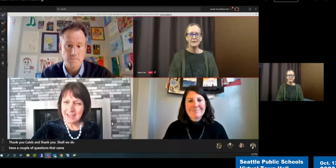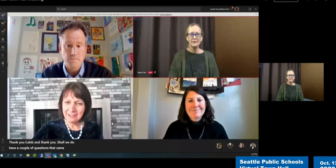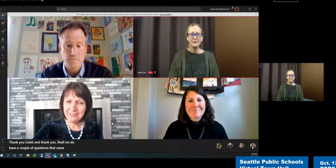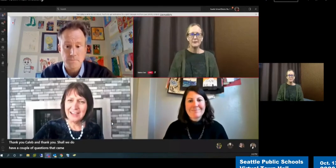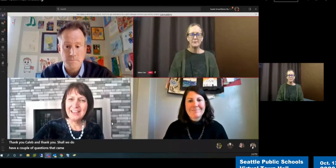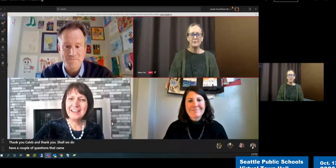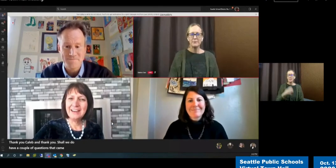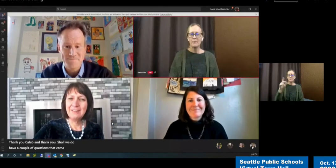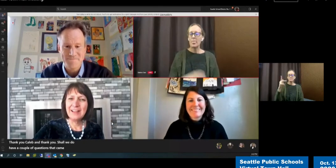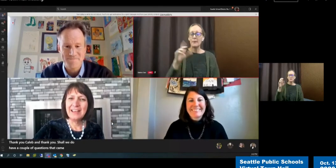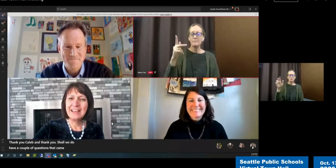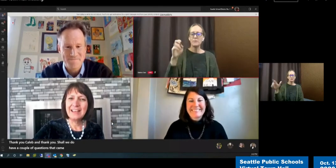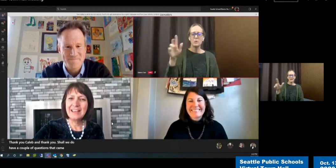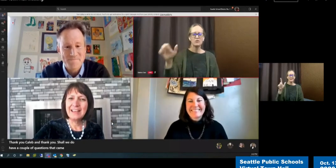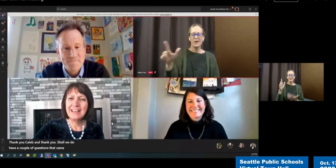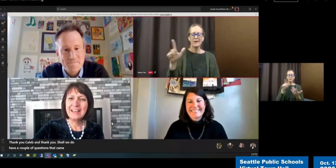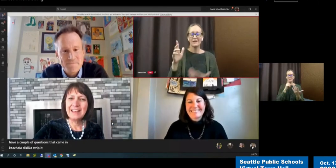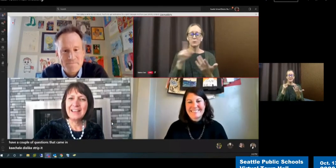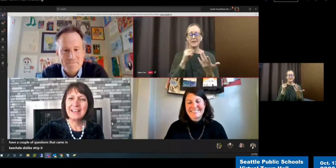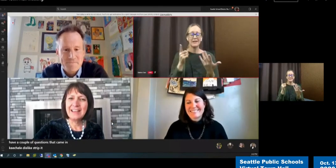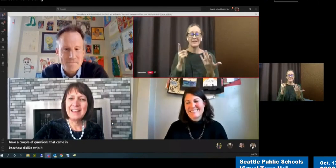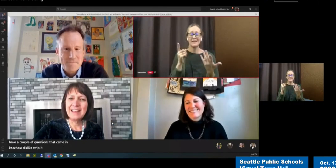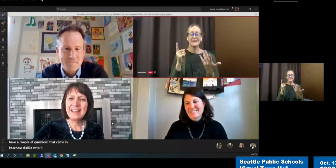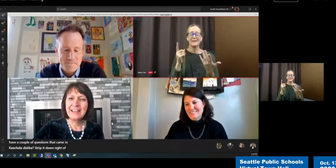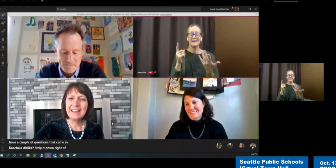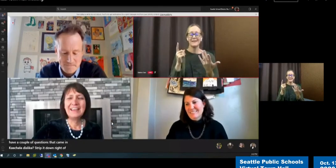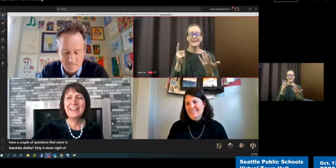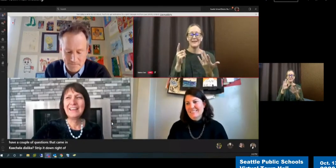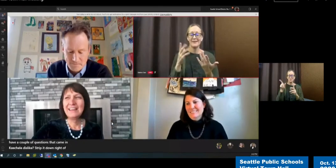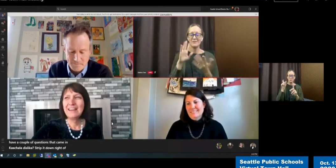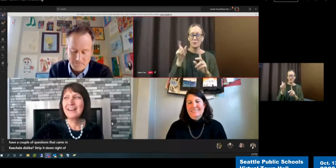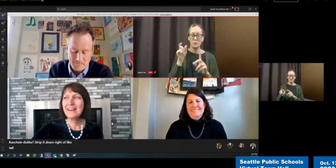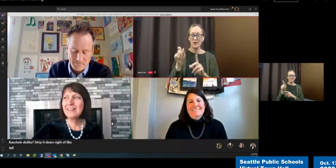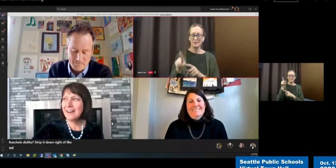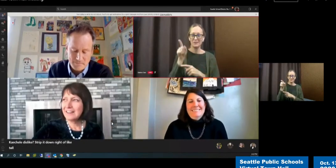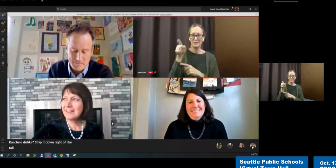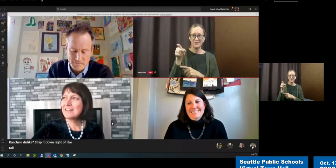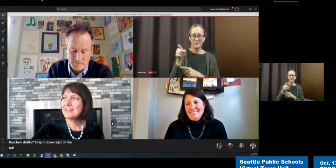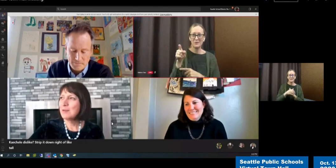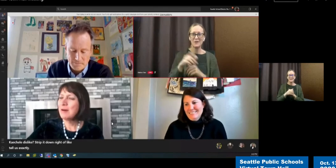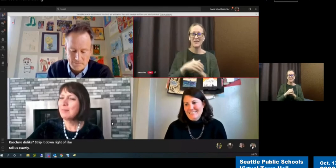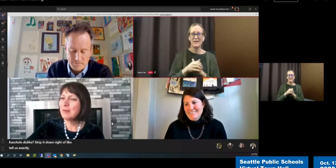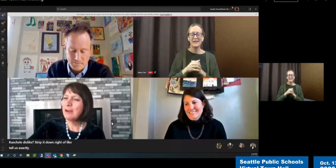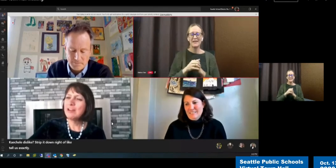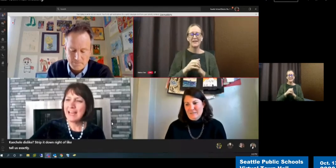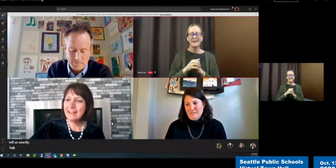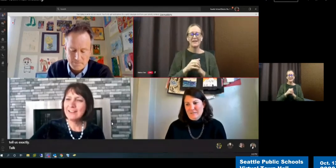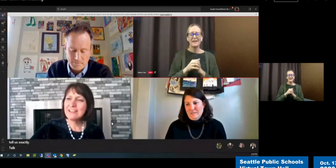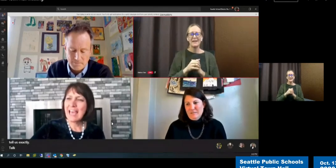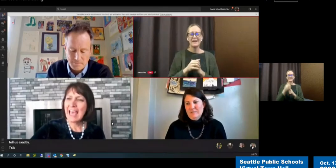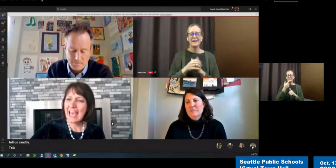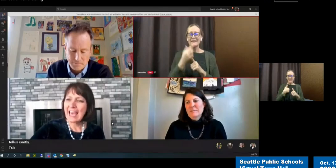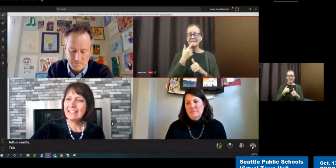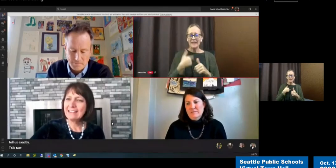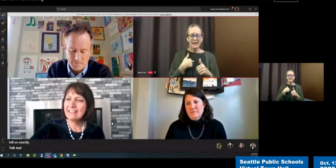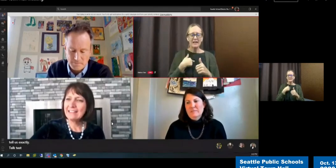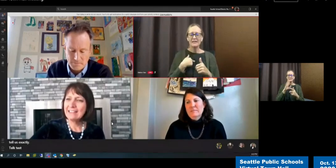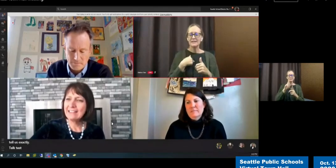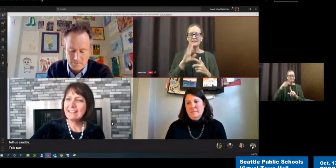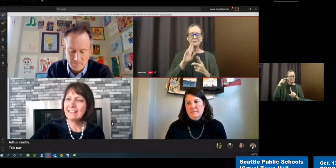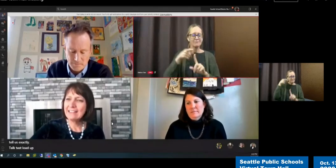it down, right? Of like, tell us exactly. Talk to us a little bit about priority standards. And